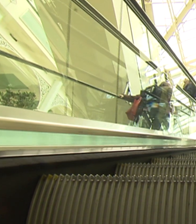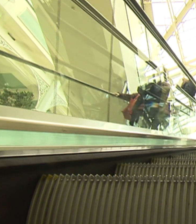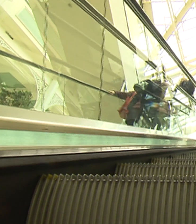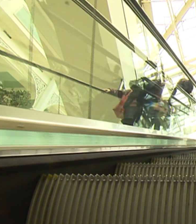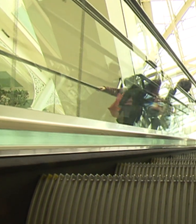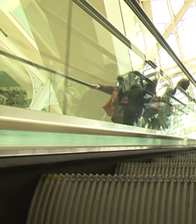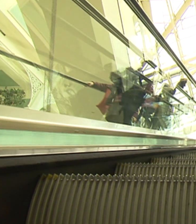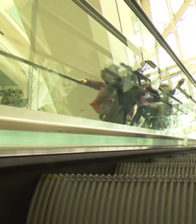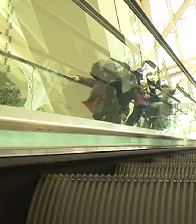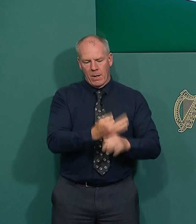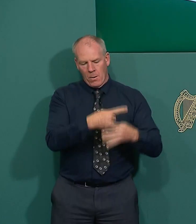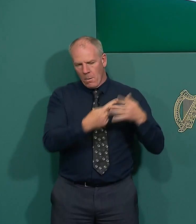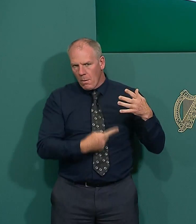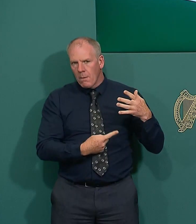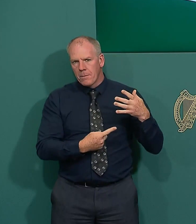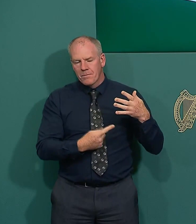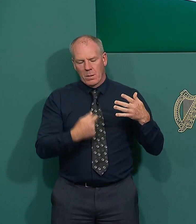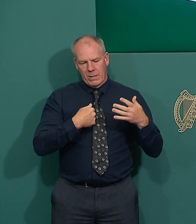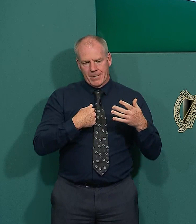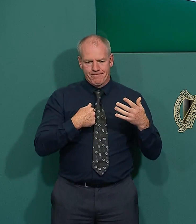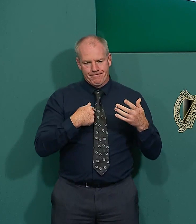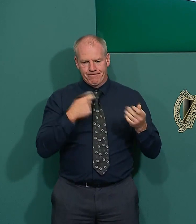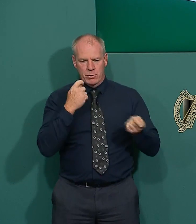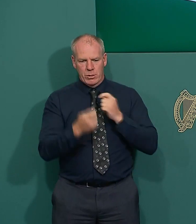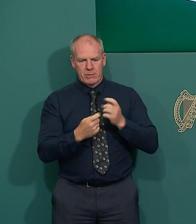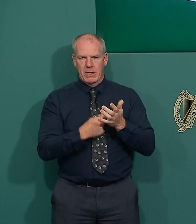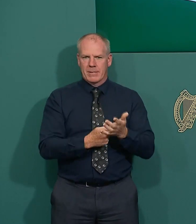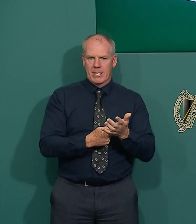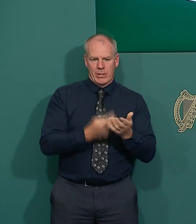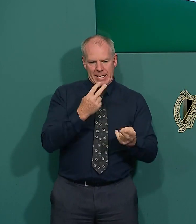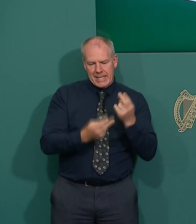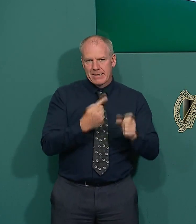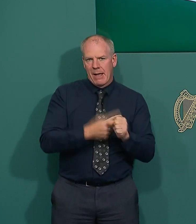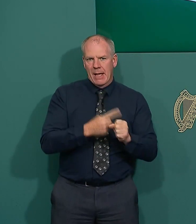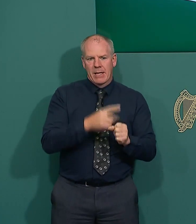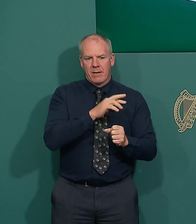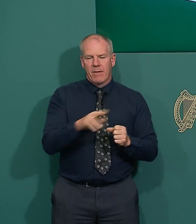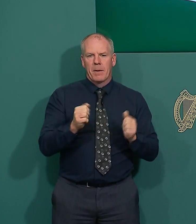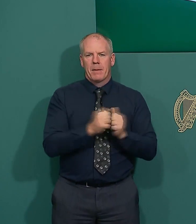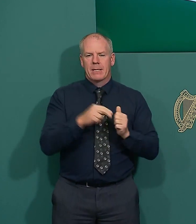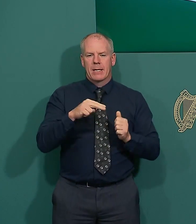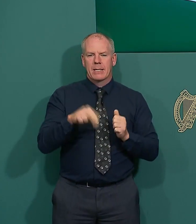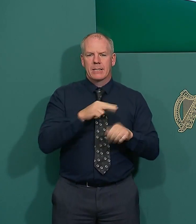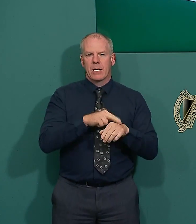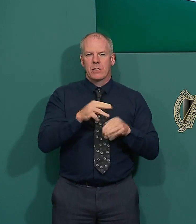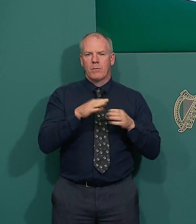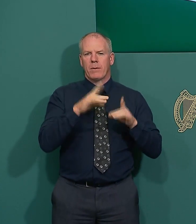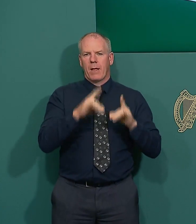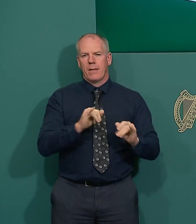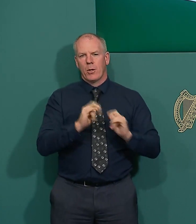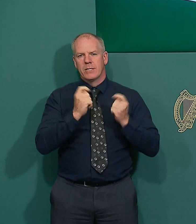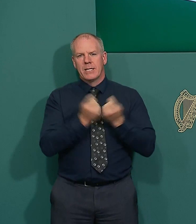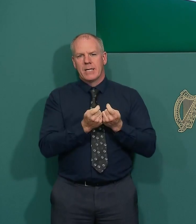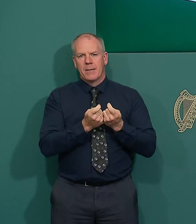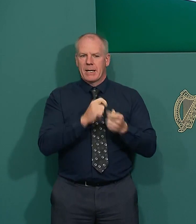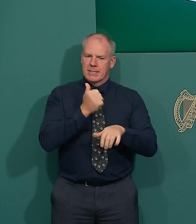other EU countries. We reassessed all of this at our meeting of the National Public Health Emergency Team yesterday and set out the